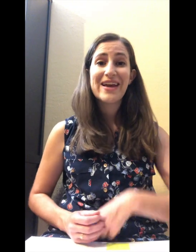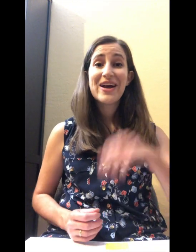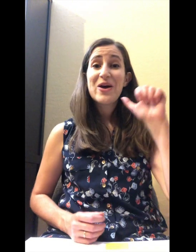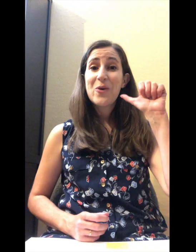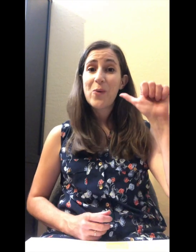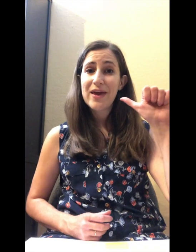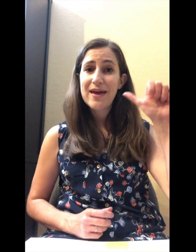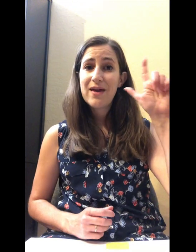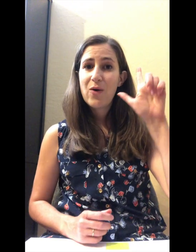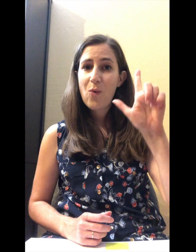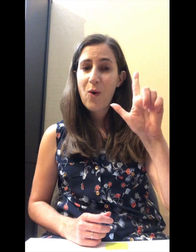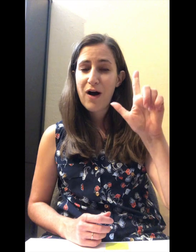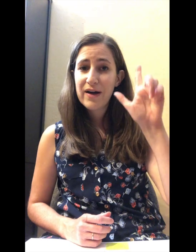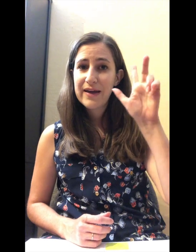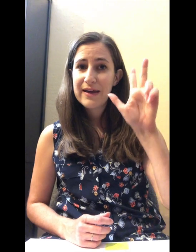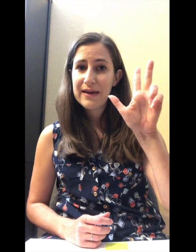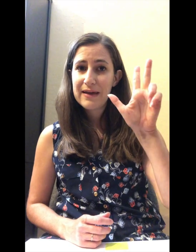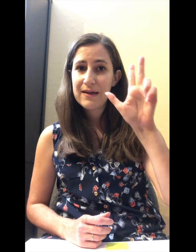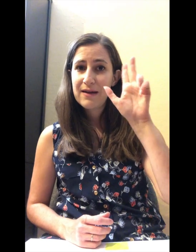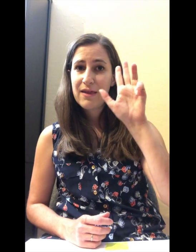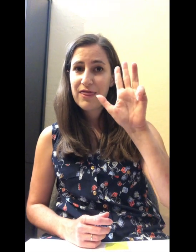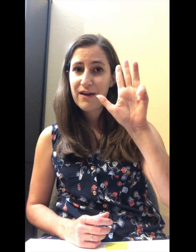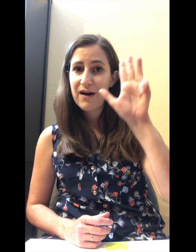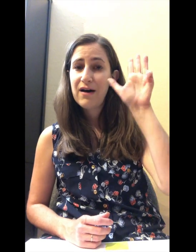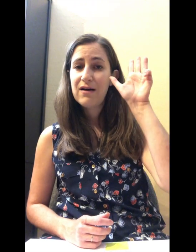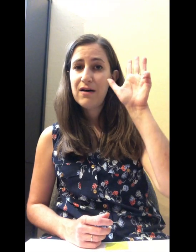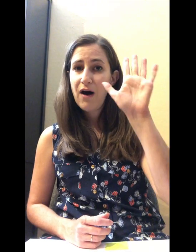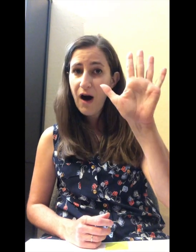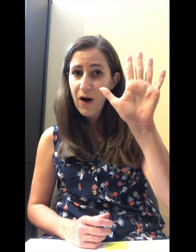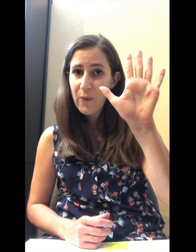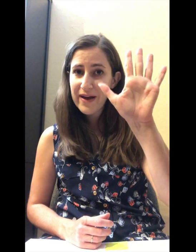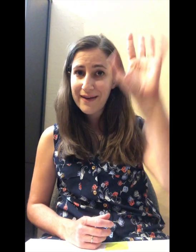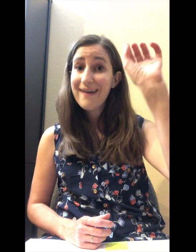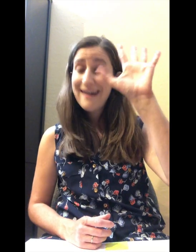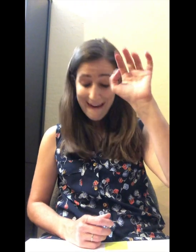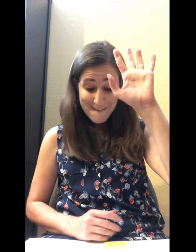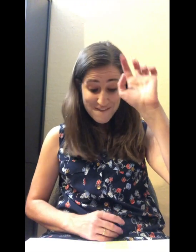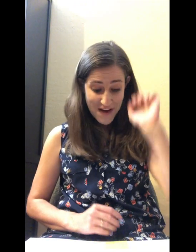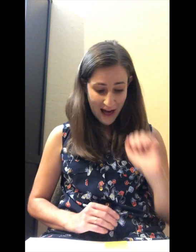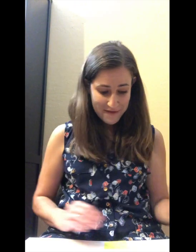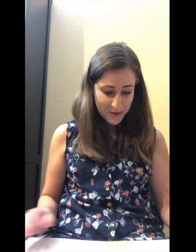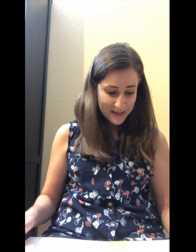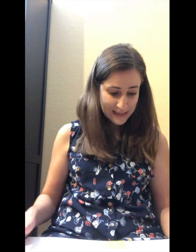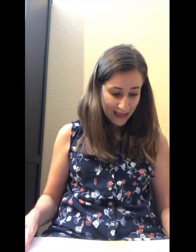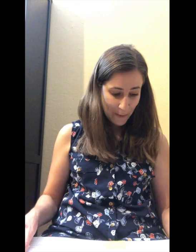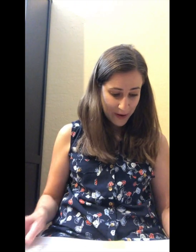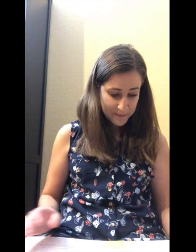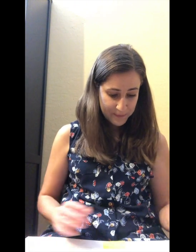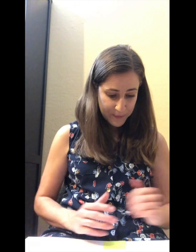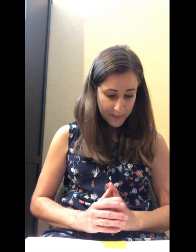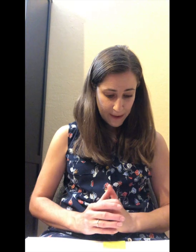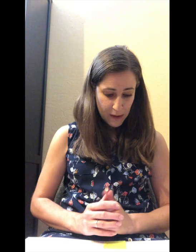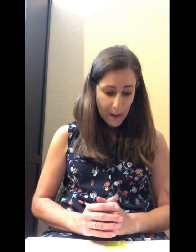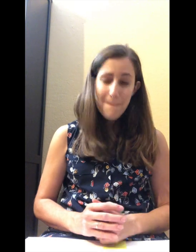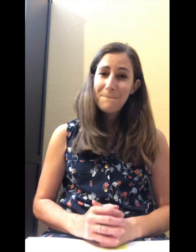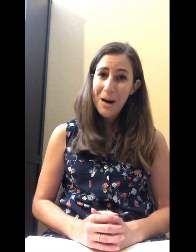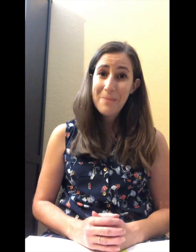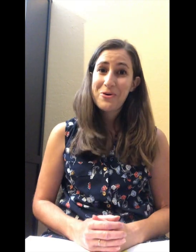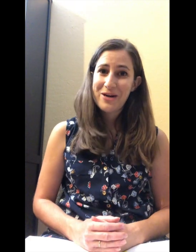it. We walk in the hallway. Five words in that one. Popcorn